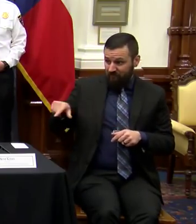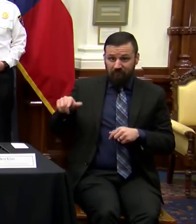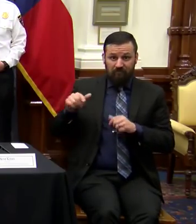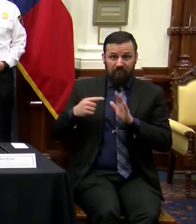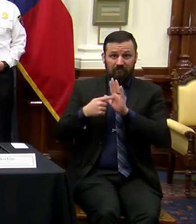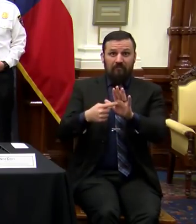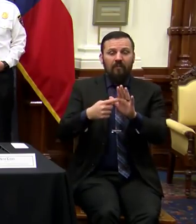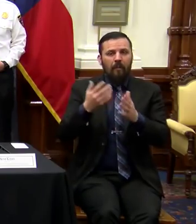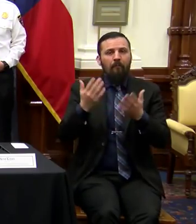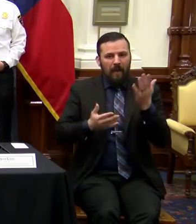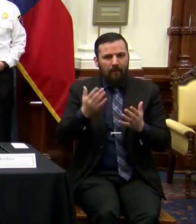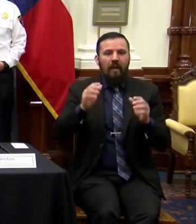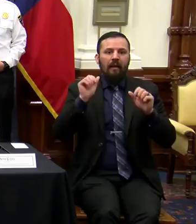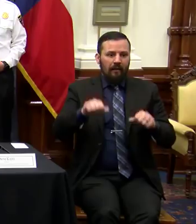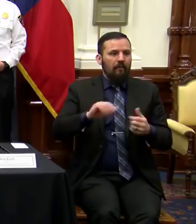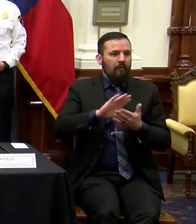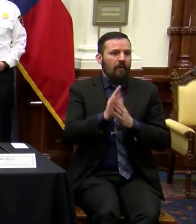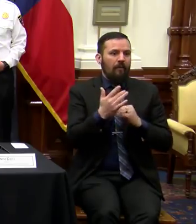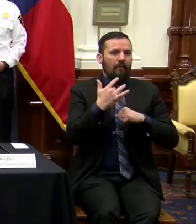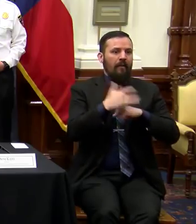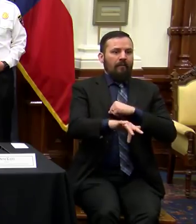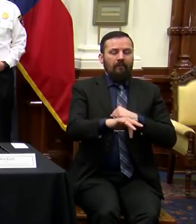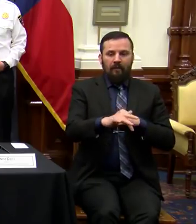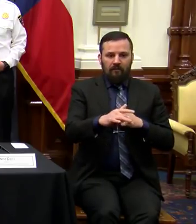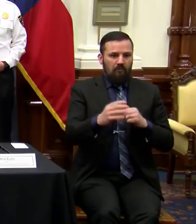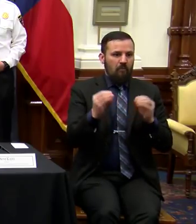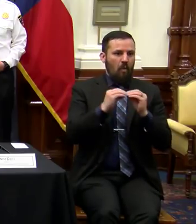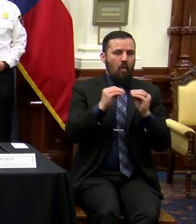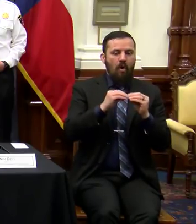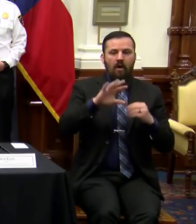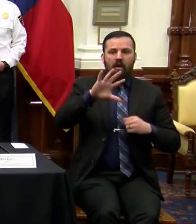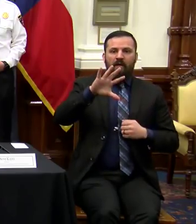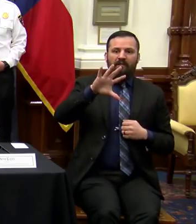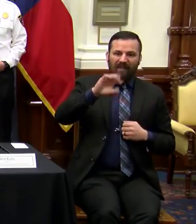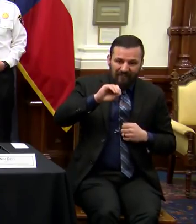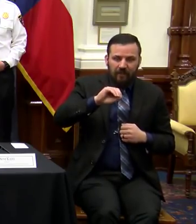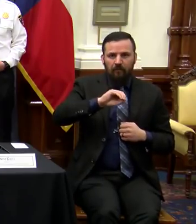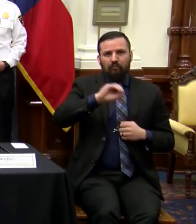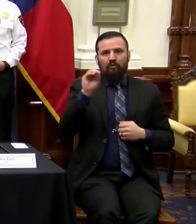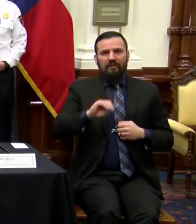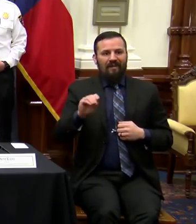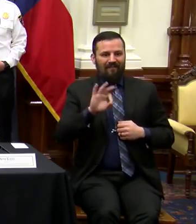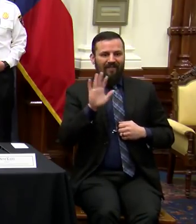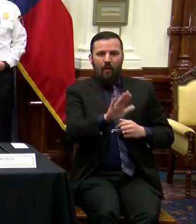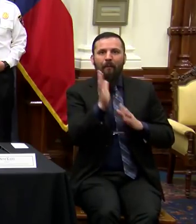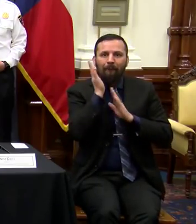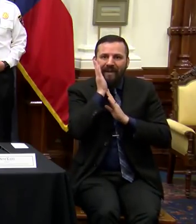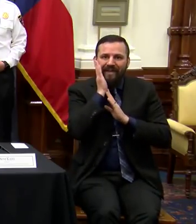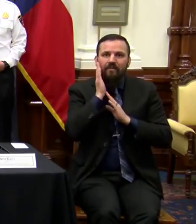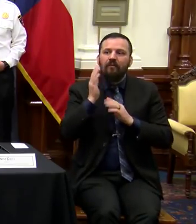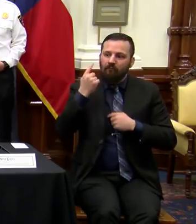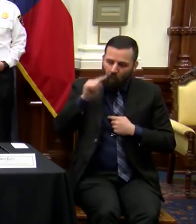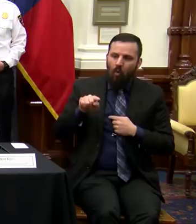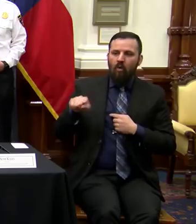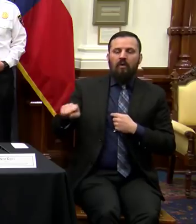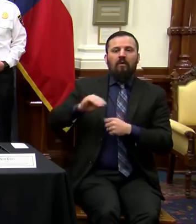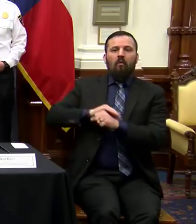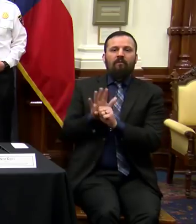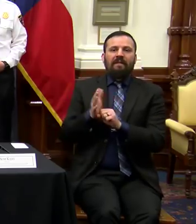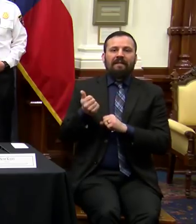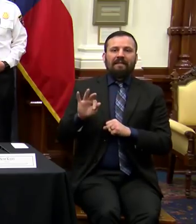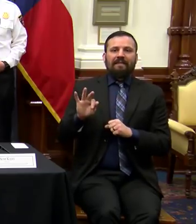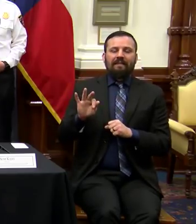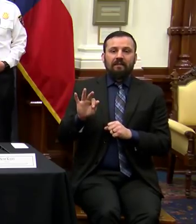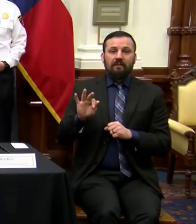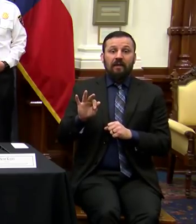allocate 50, that's 50% of their beds for COVID-19 patients. In addition